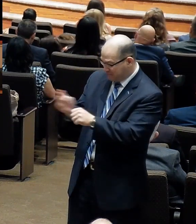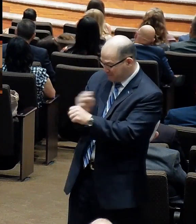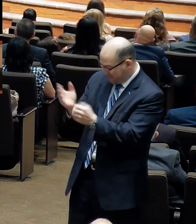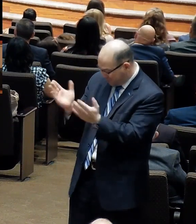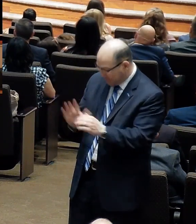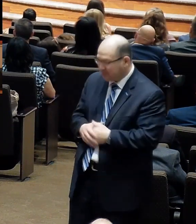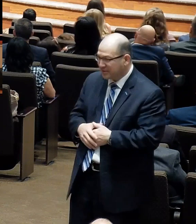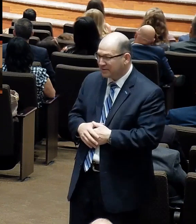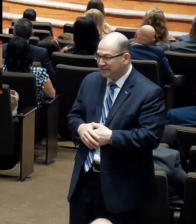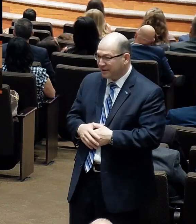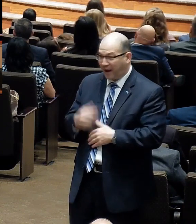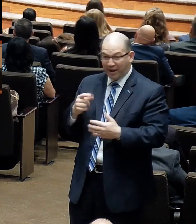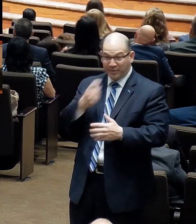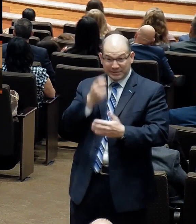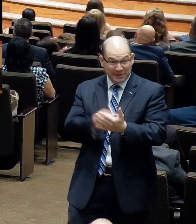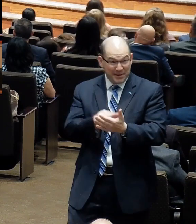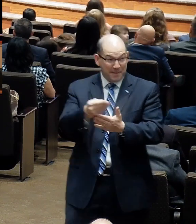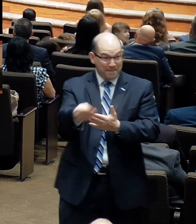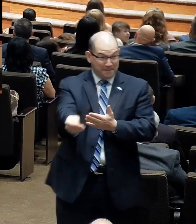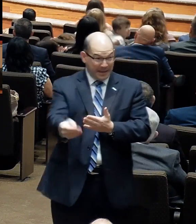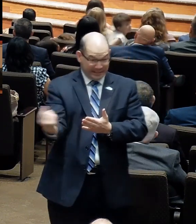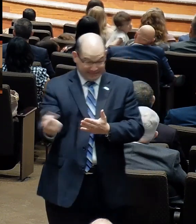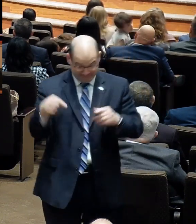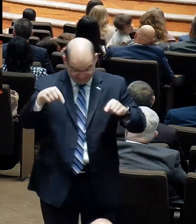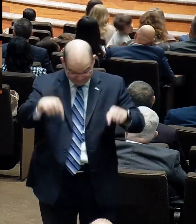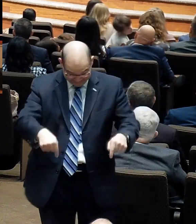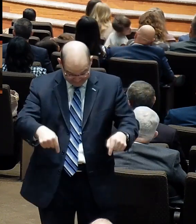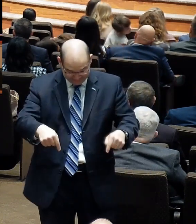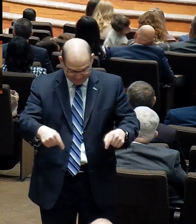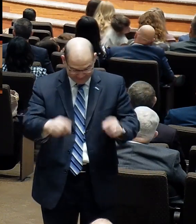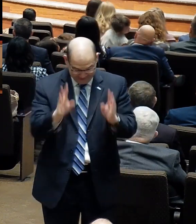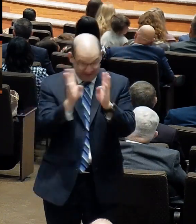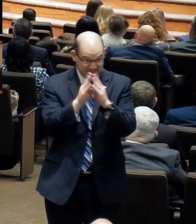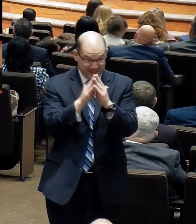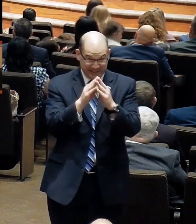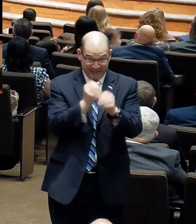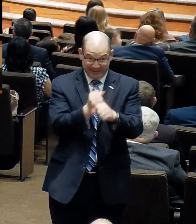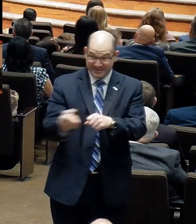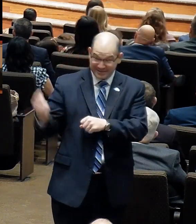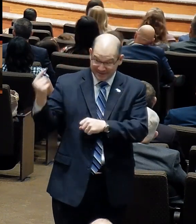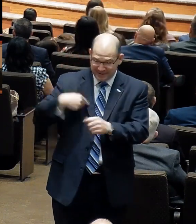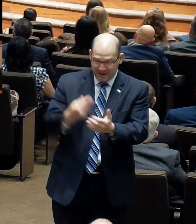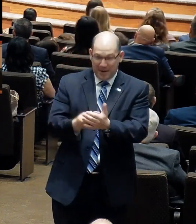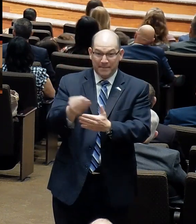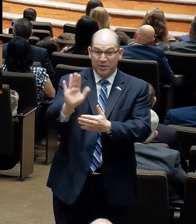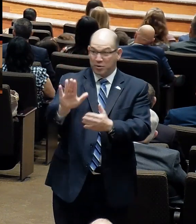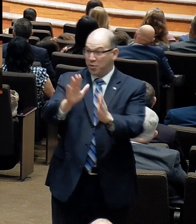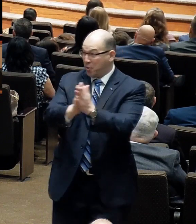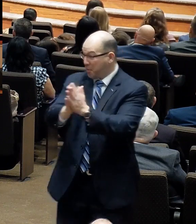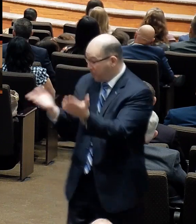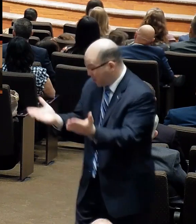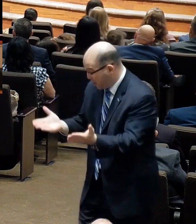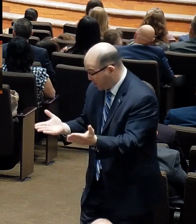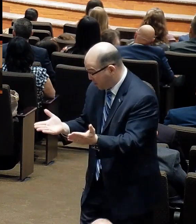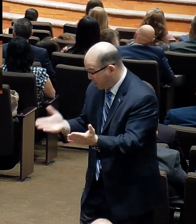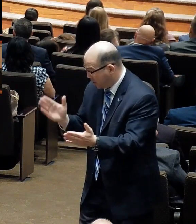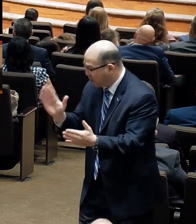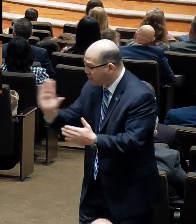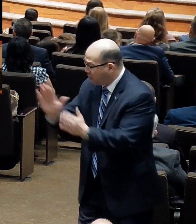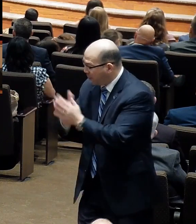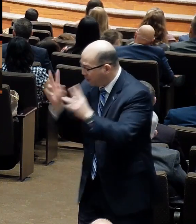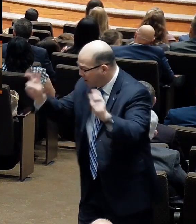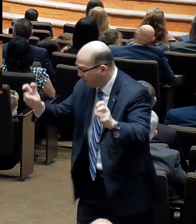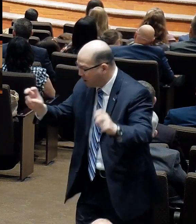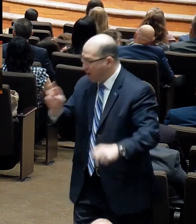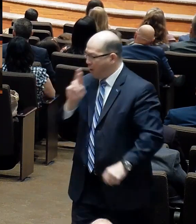at this conference last year. This is not a joke. I really did. I bought your book, you and Mrs. Chappell's book. Are we there yet? I think we have a picture